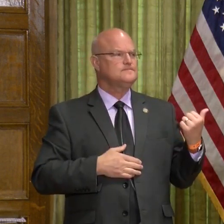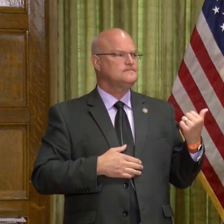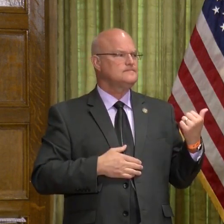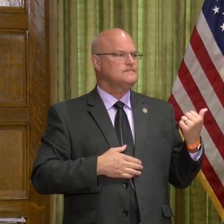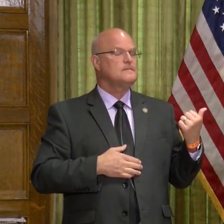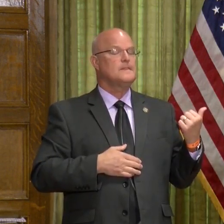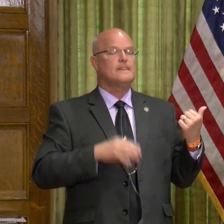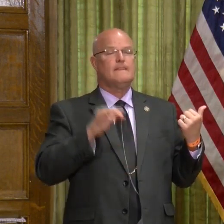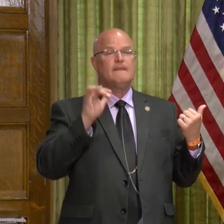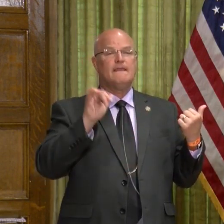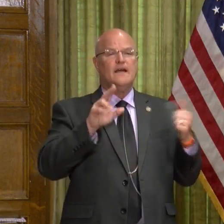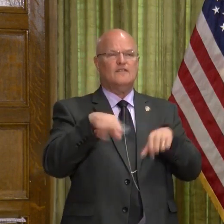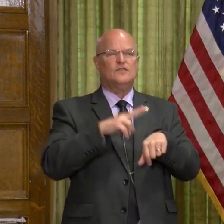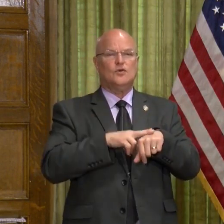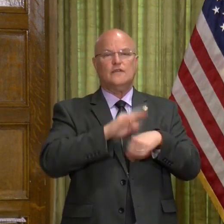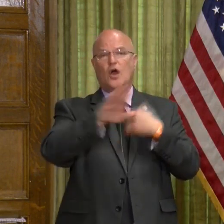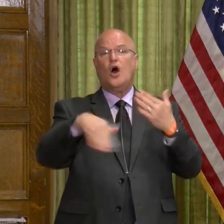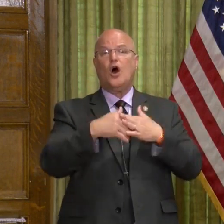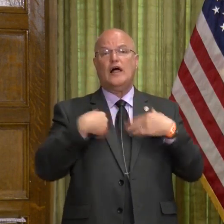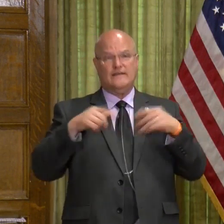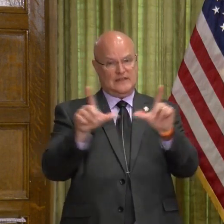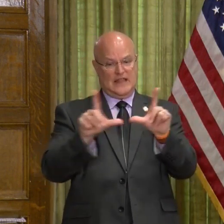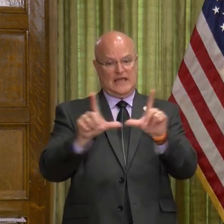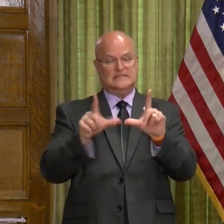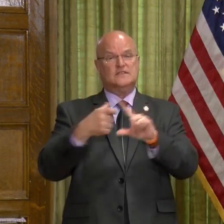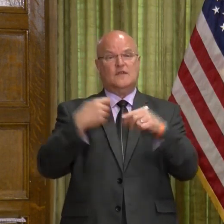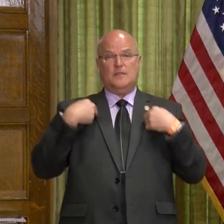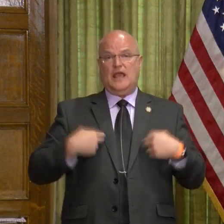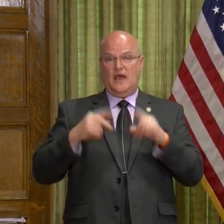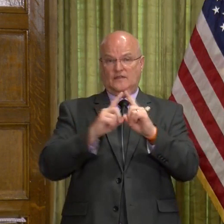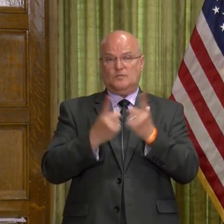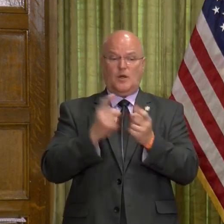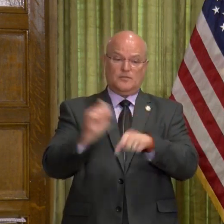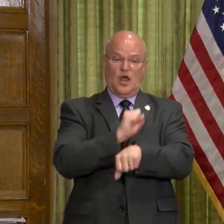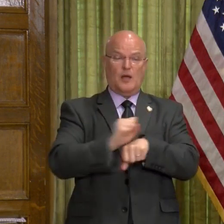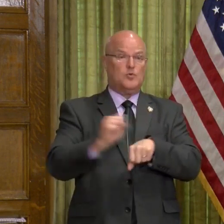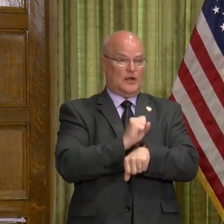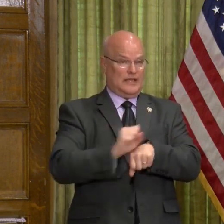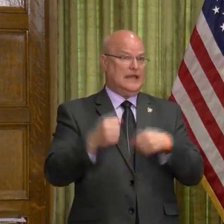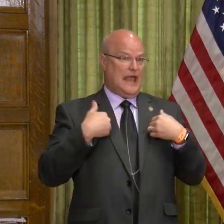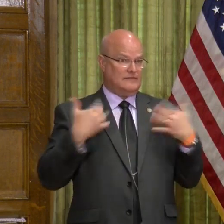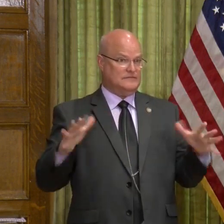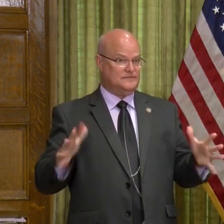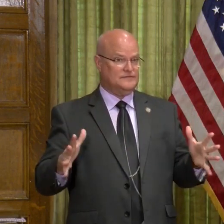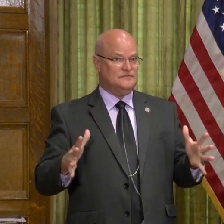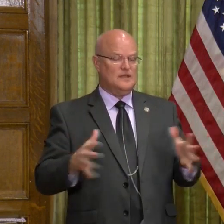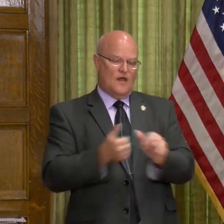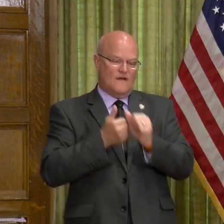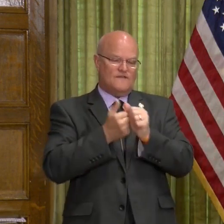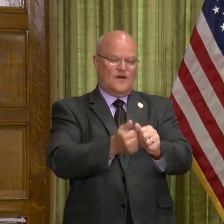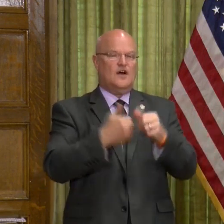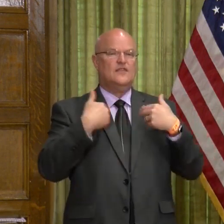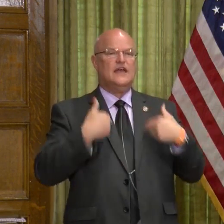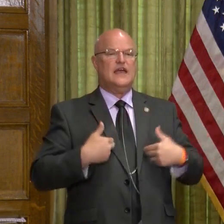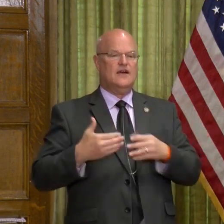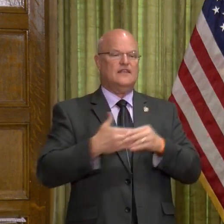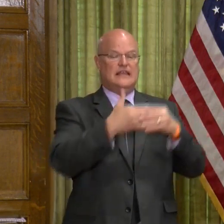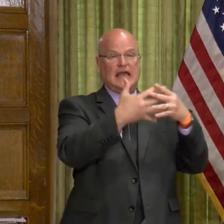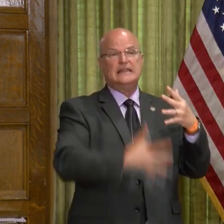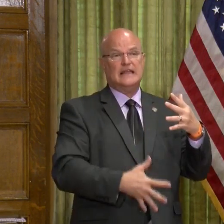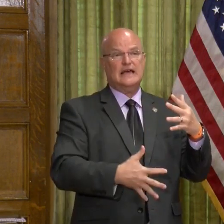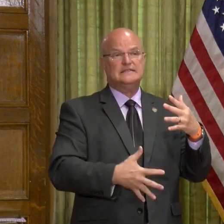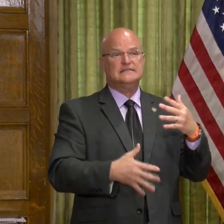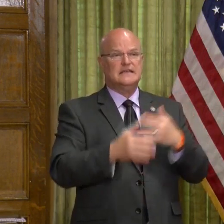The – of course, they all have a license from the health department to operate, and so they have to follow the health guidelines,